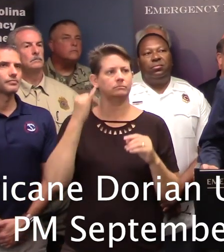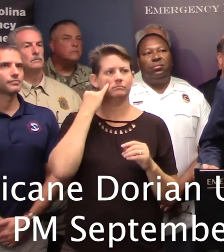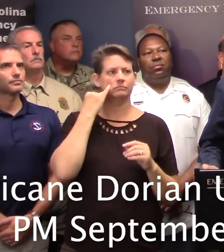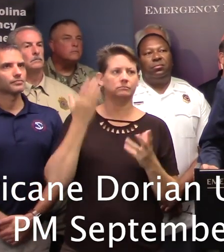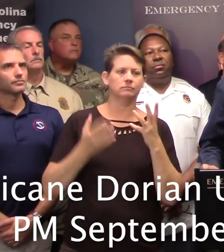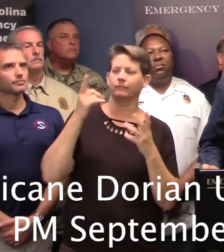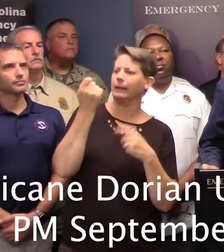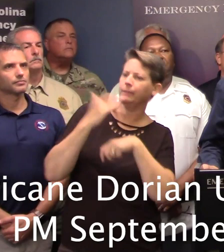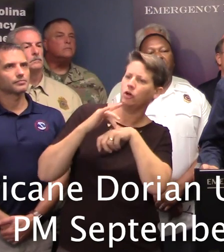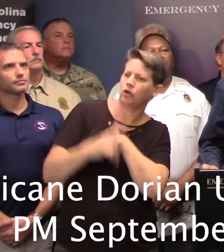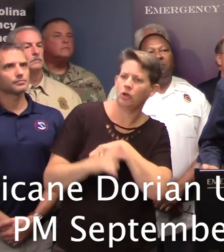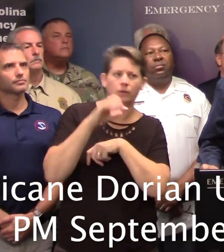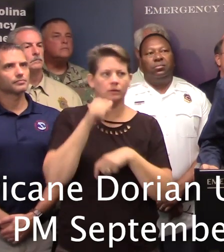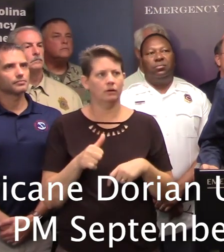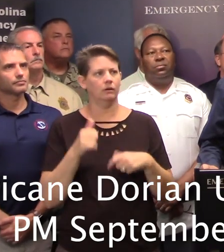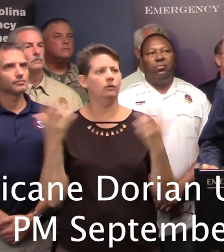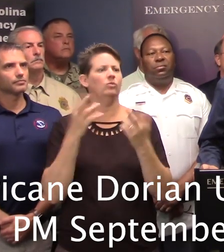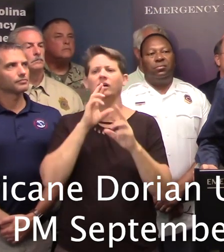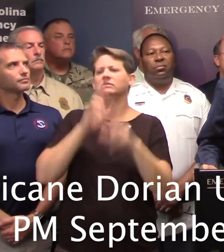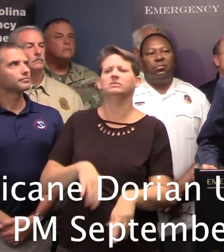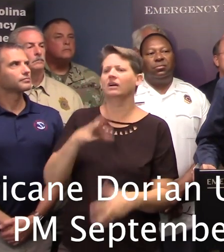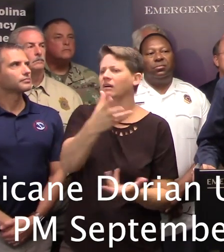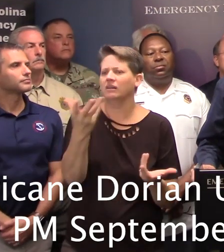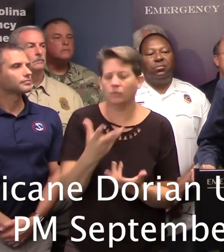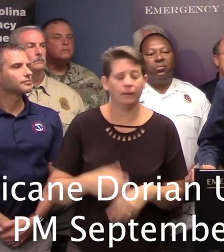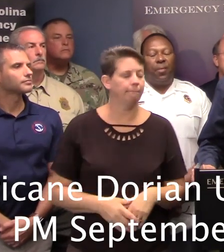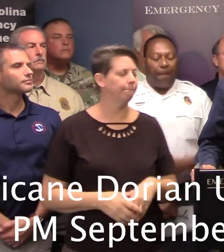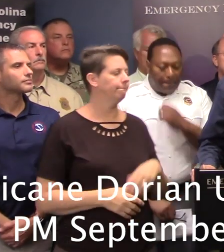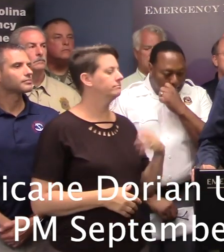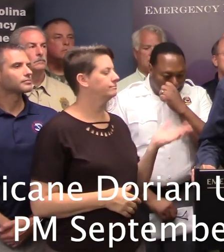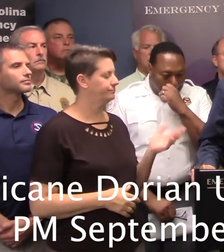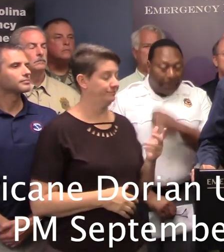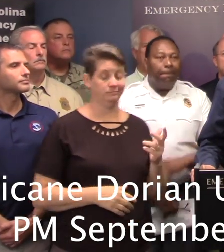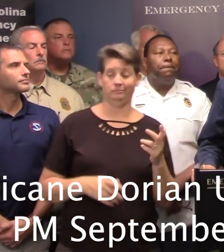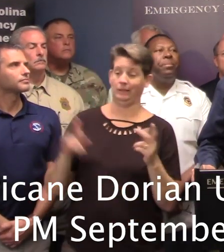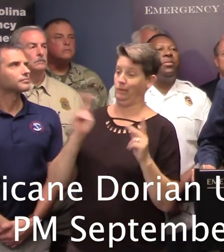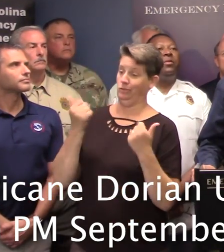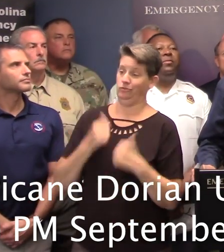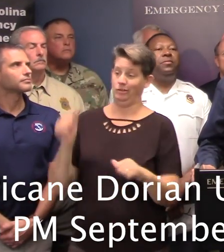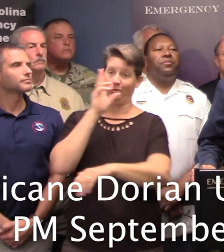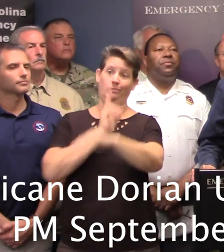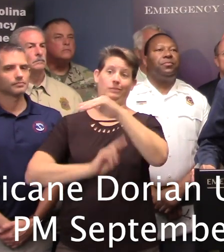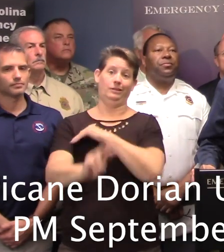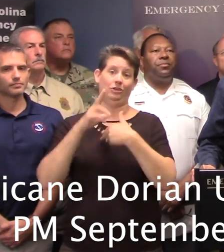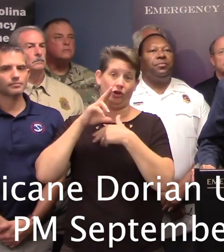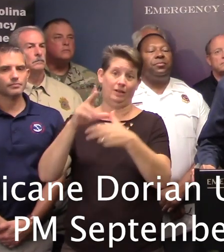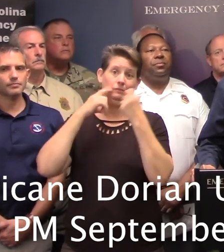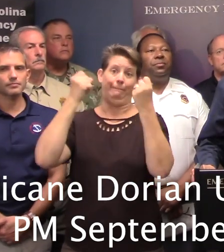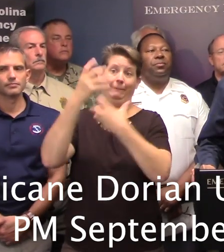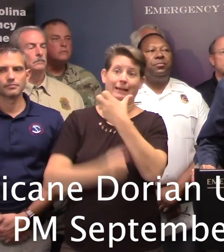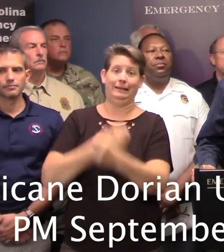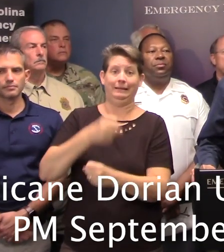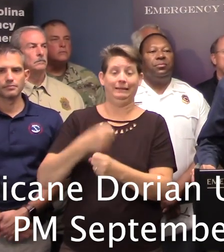this might be too early or not. What response would you have? Well, people have been trying to protect hurricanes for years, and we're at